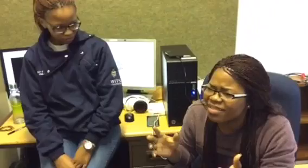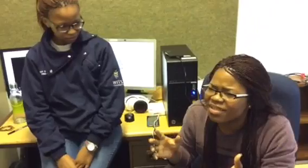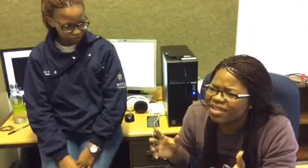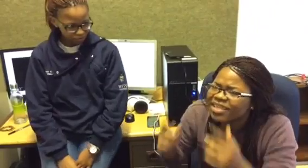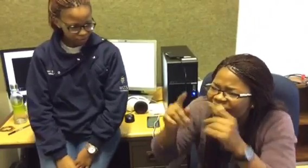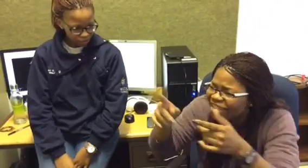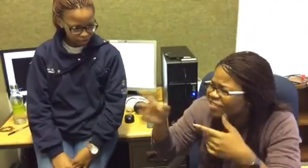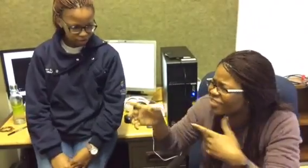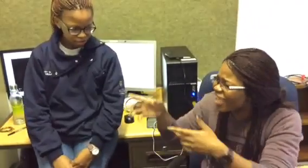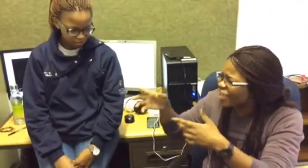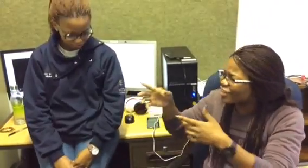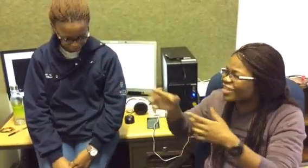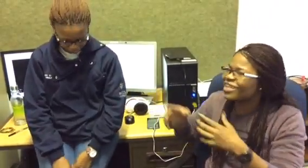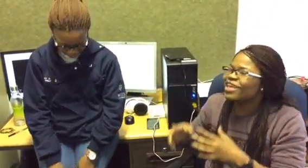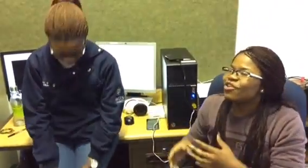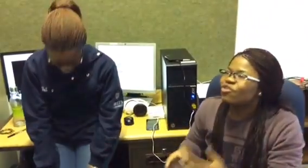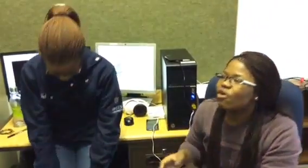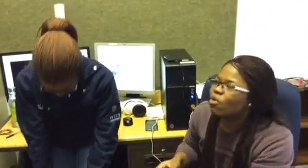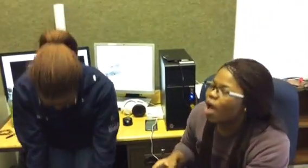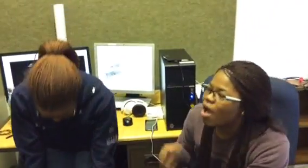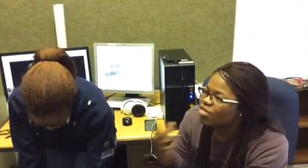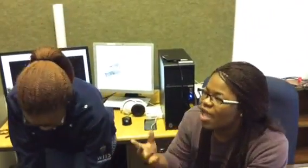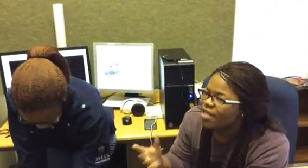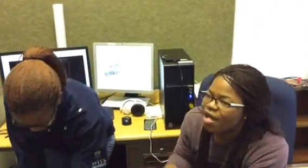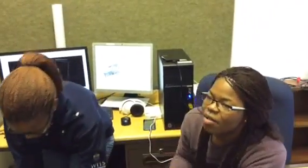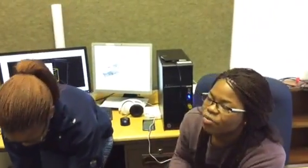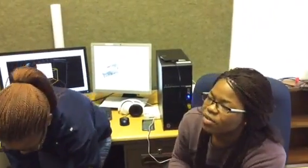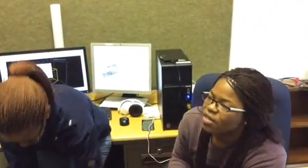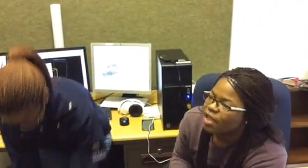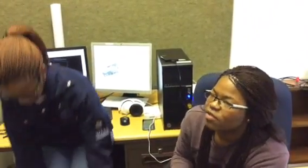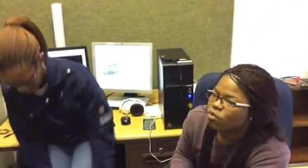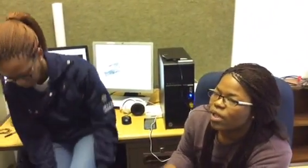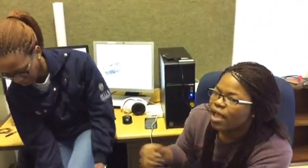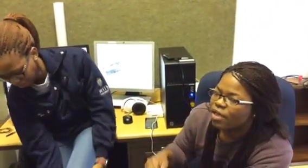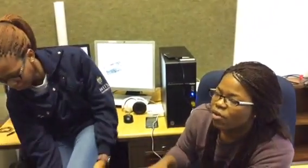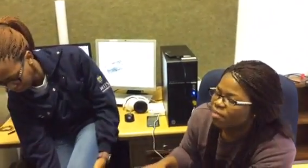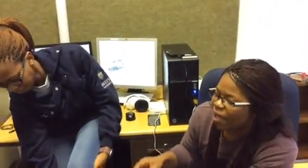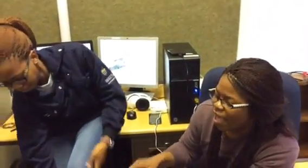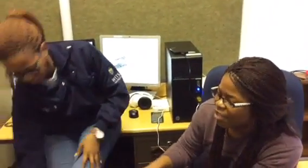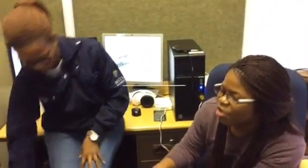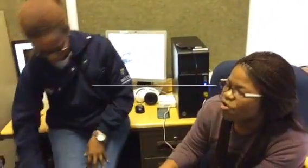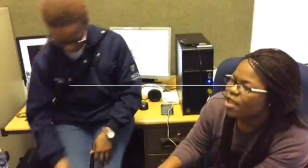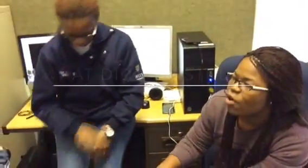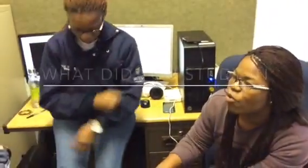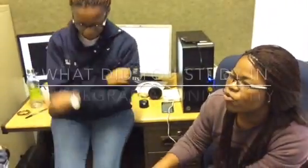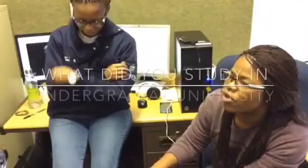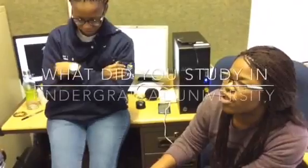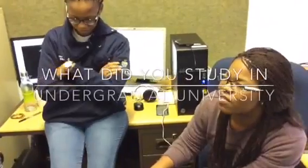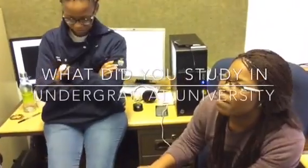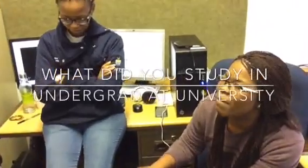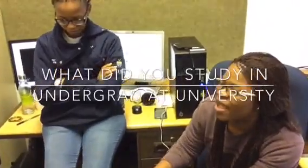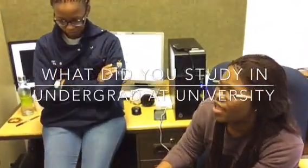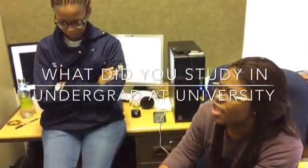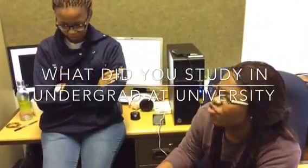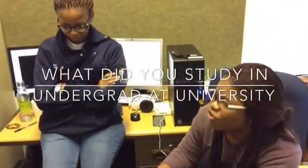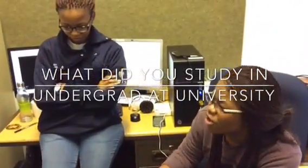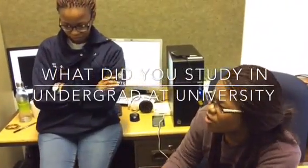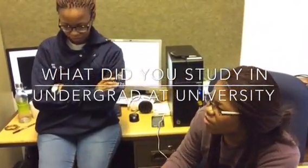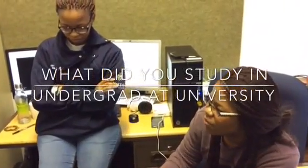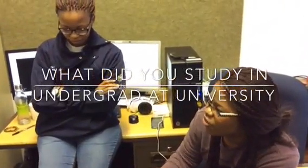yes that so how that helped was that when I in my undergrad I also did some mining engineering subjects